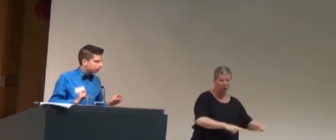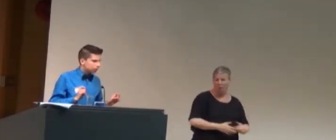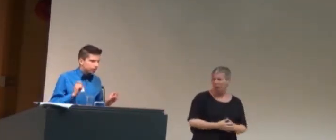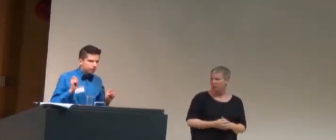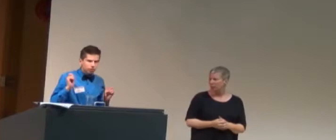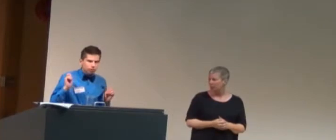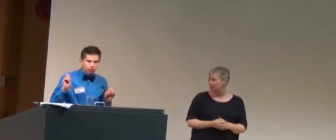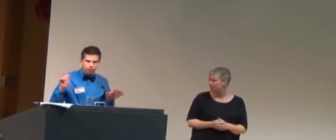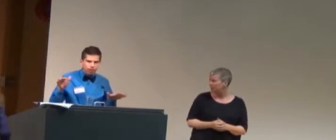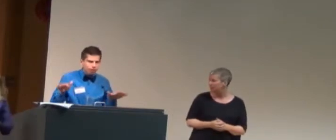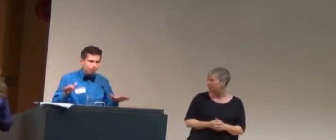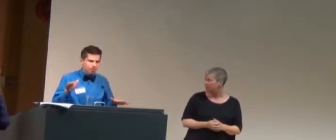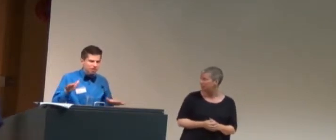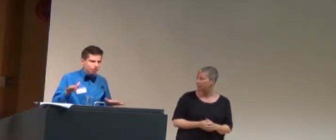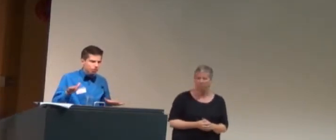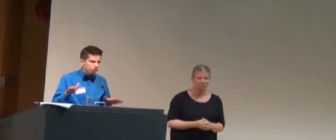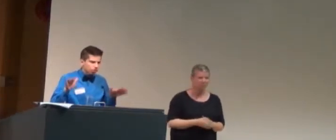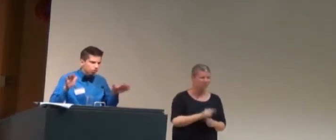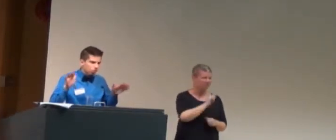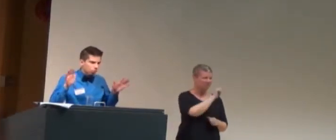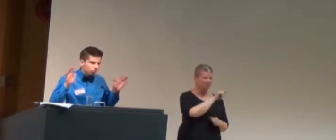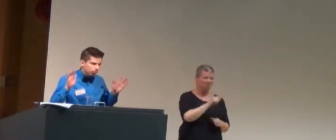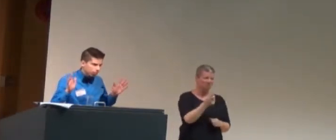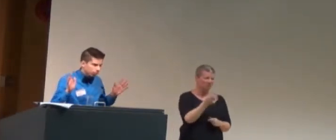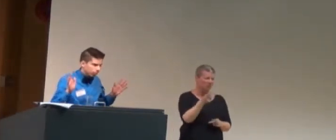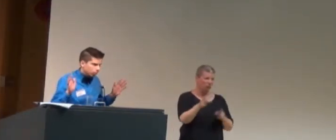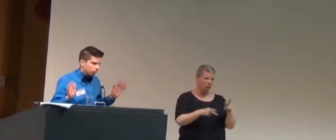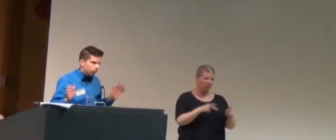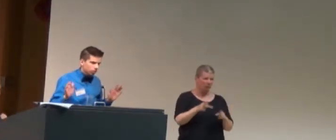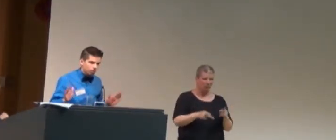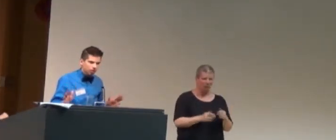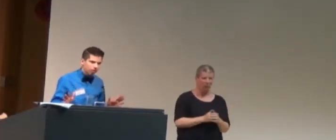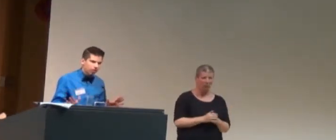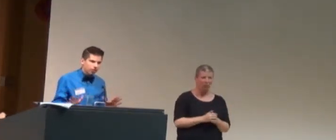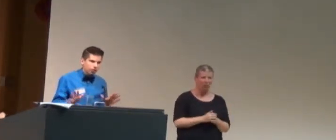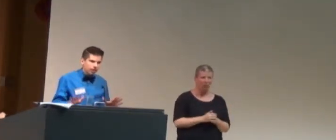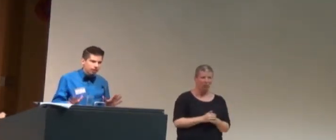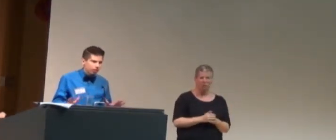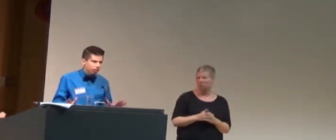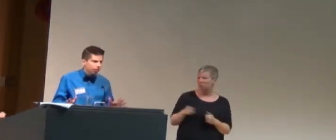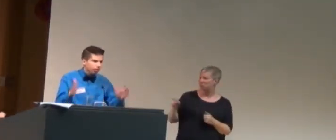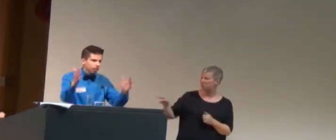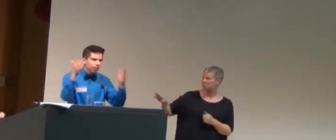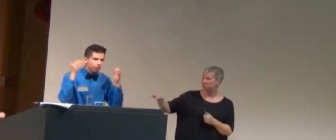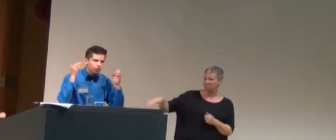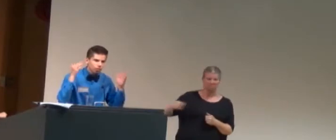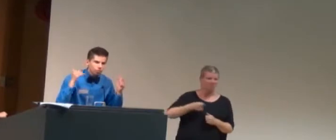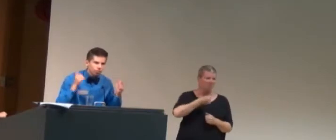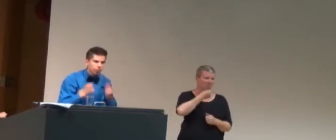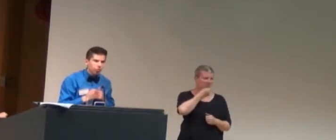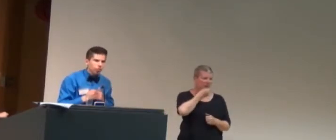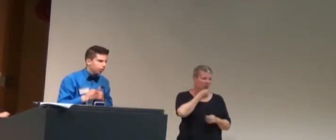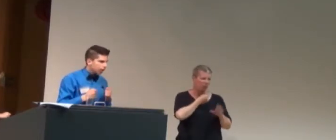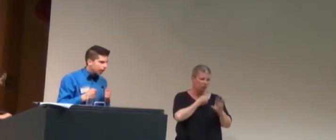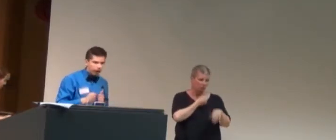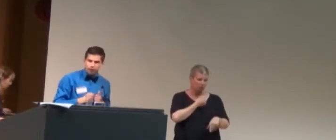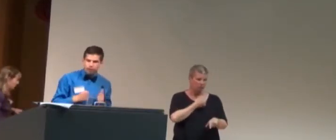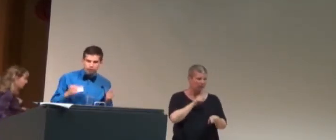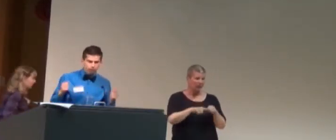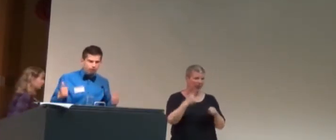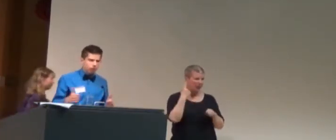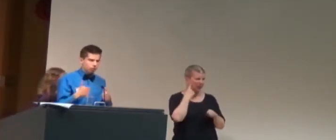there's not very many of us. So, we probably won't use the mic. If you can't hear us, feel free to move up further.